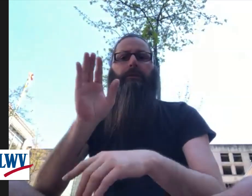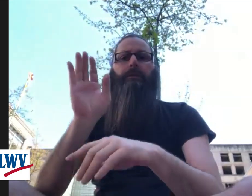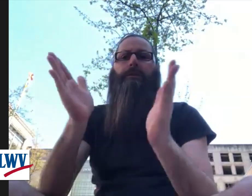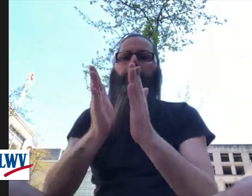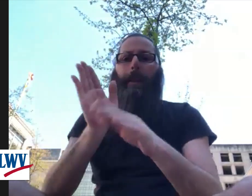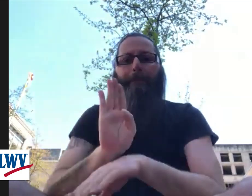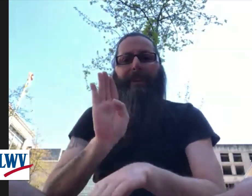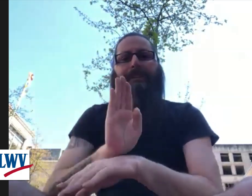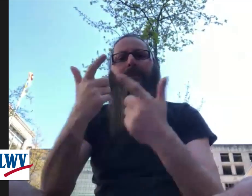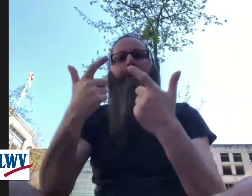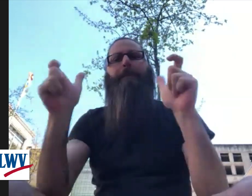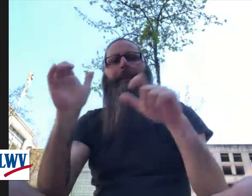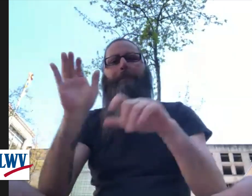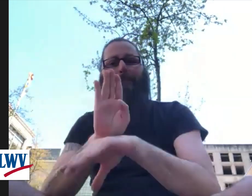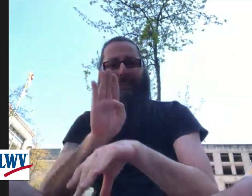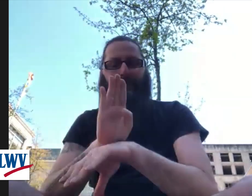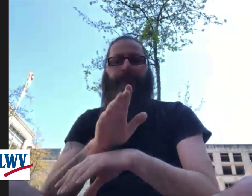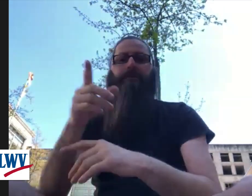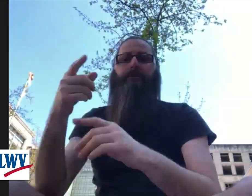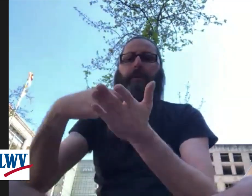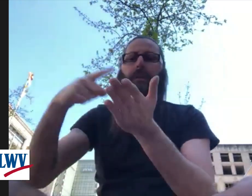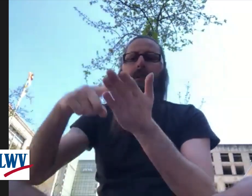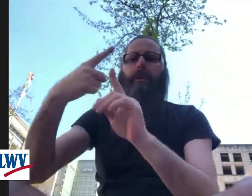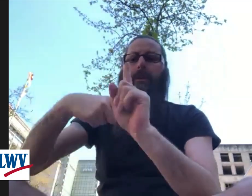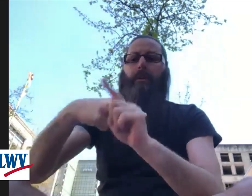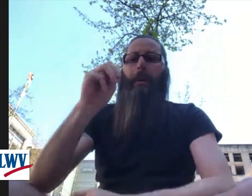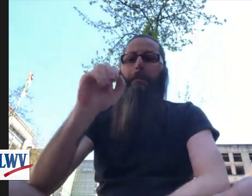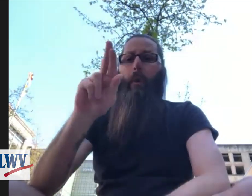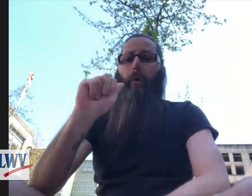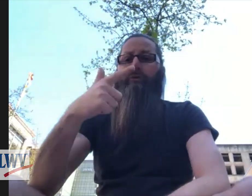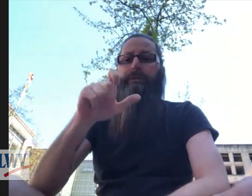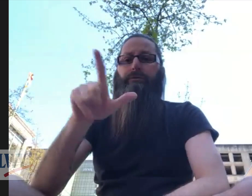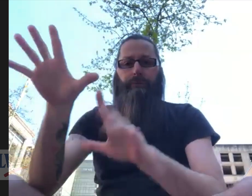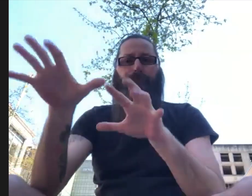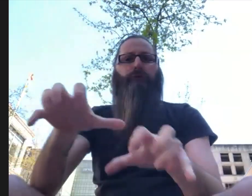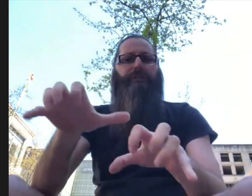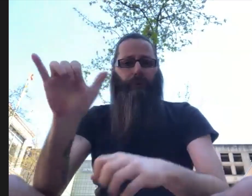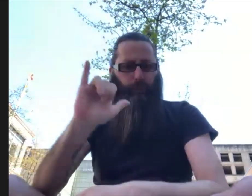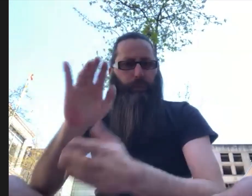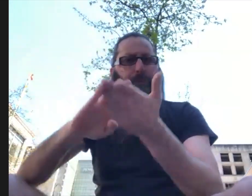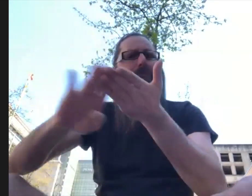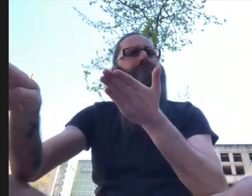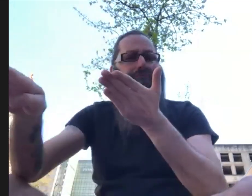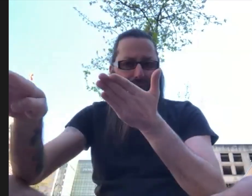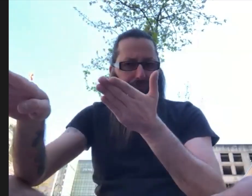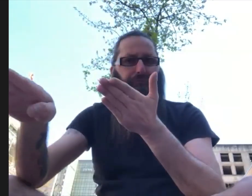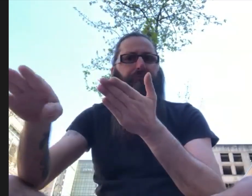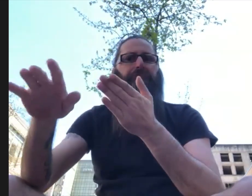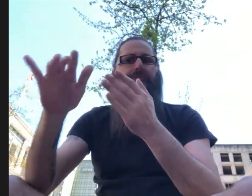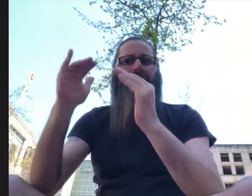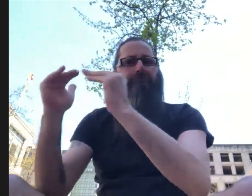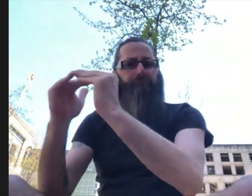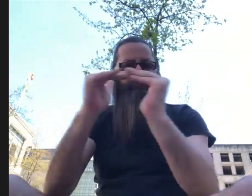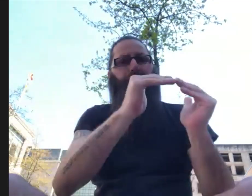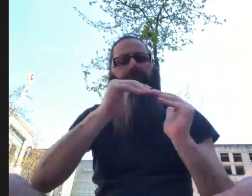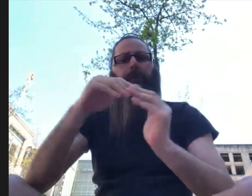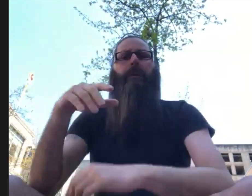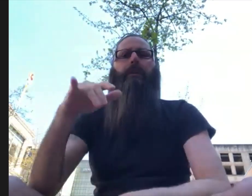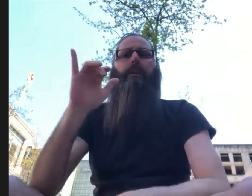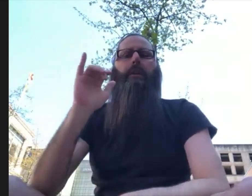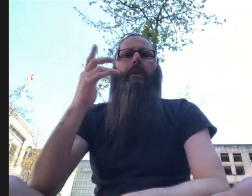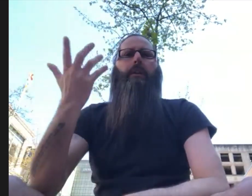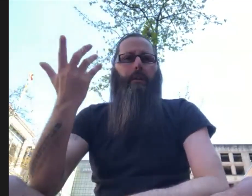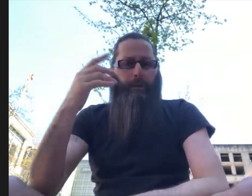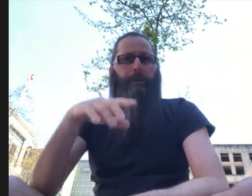May, rent was excused. If we also found solutions for small businesses to freeze their rent and